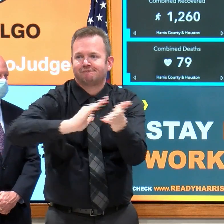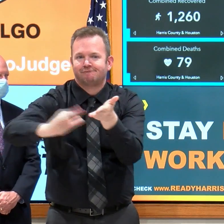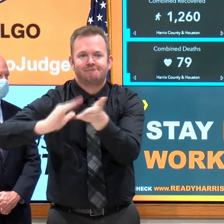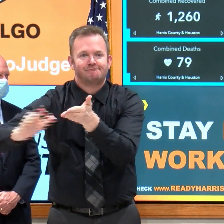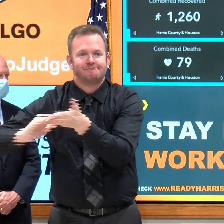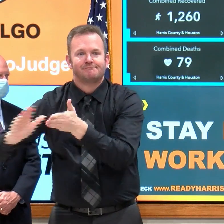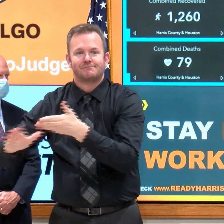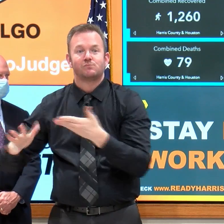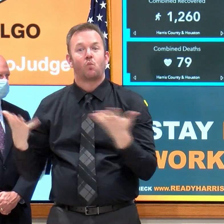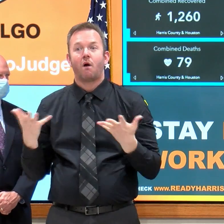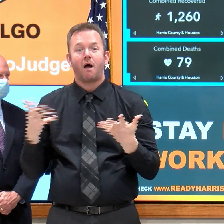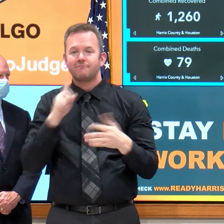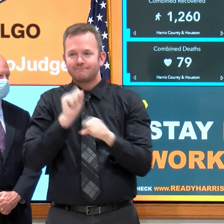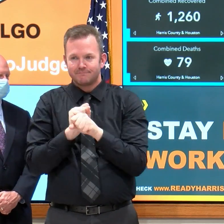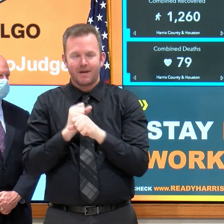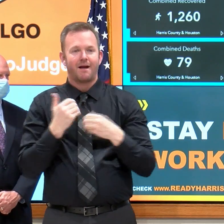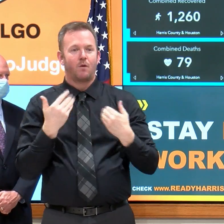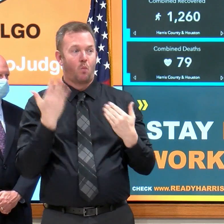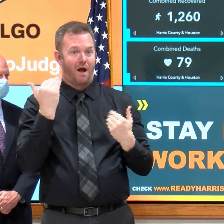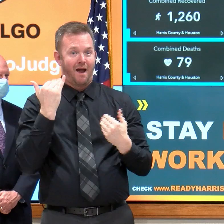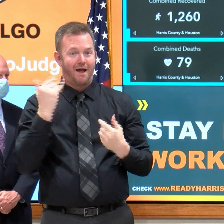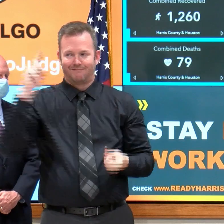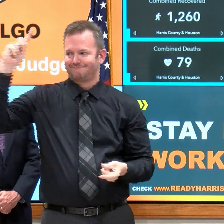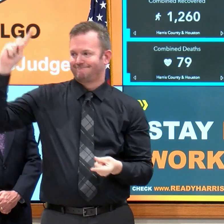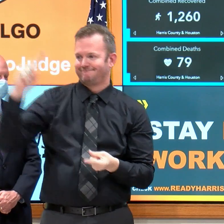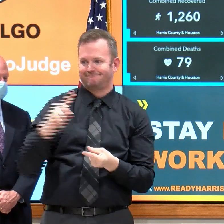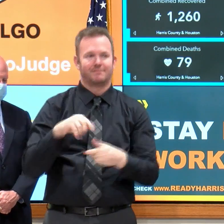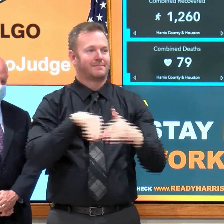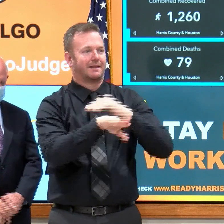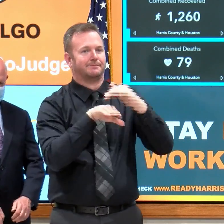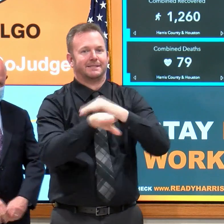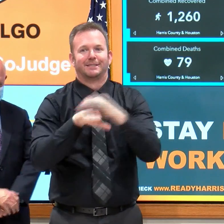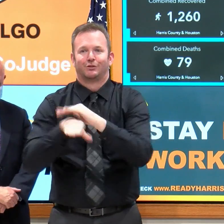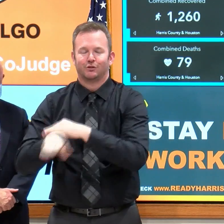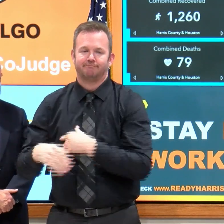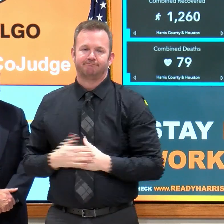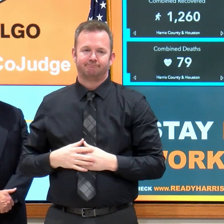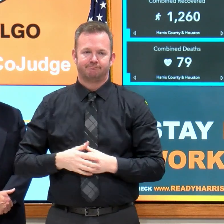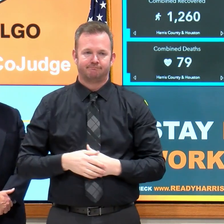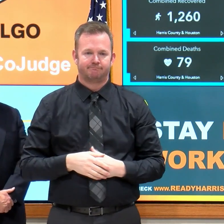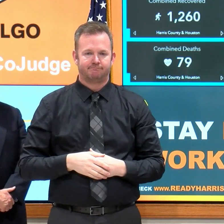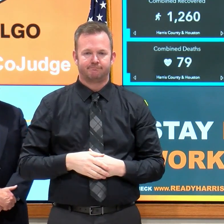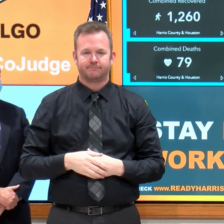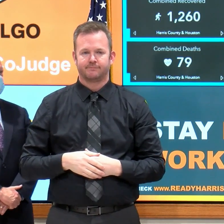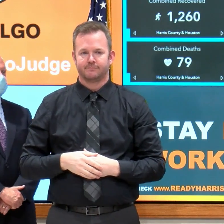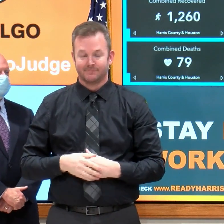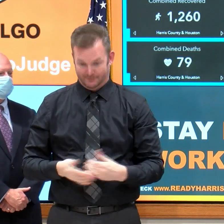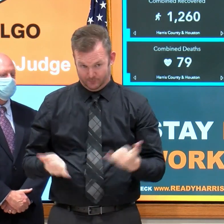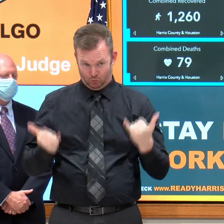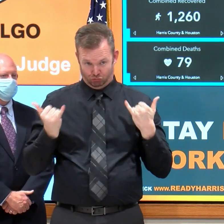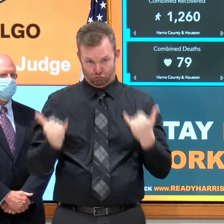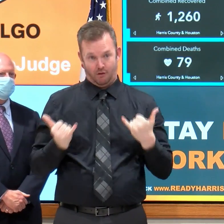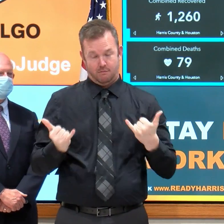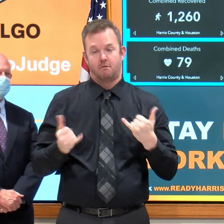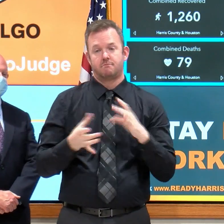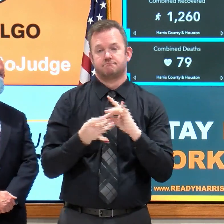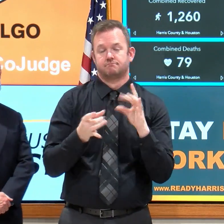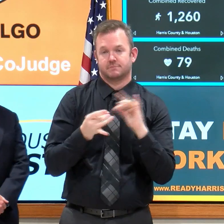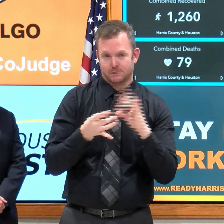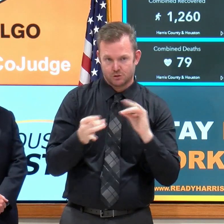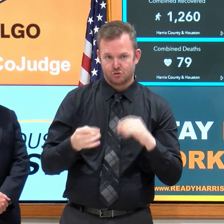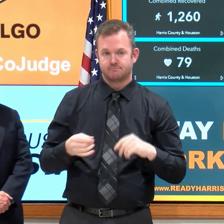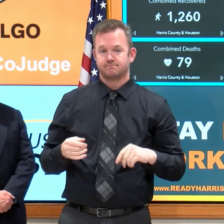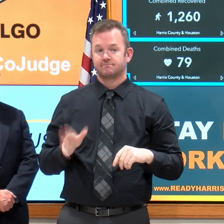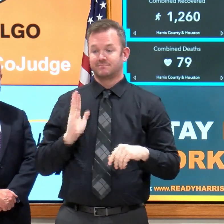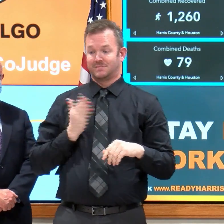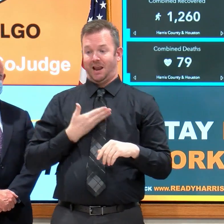least in many of those being treated for COVID-19. Let me just say that the evidence is